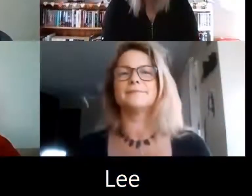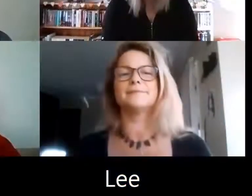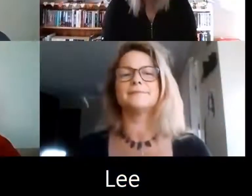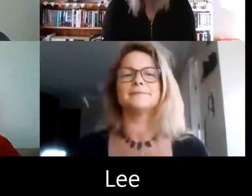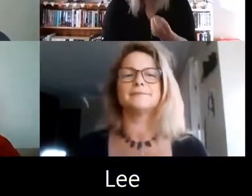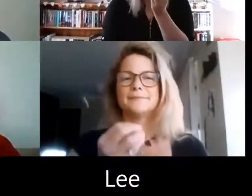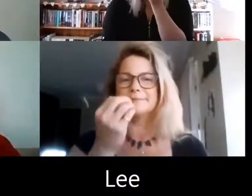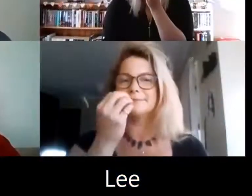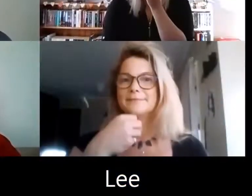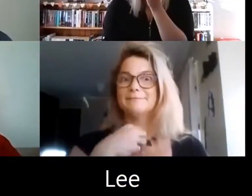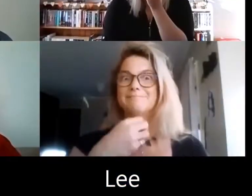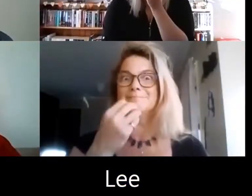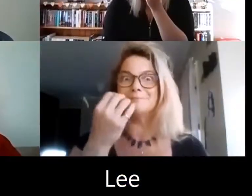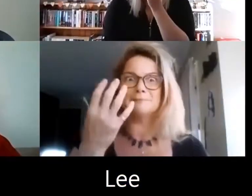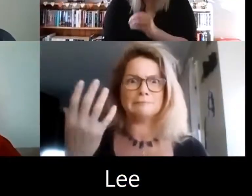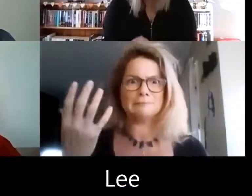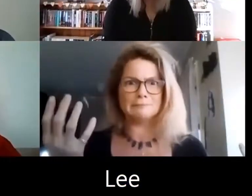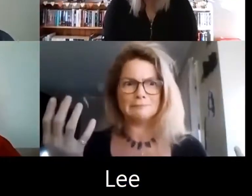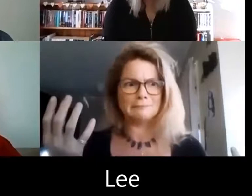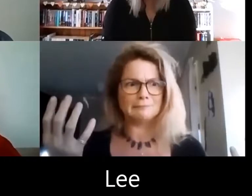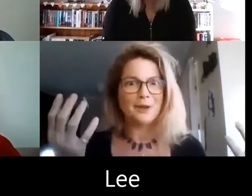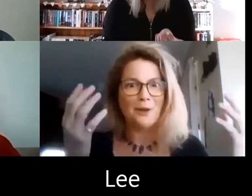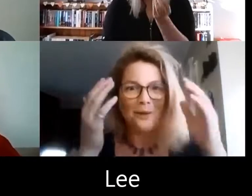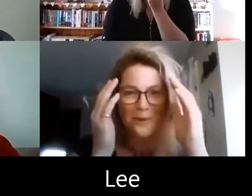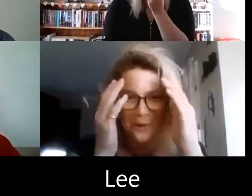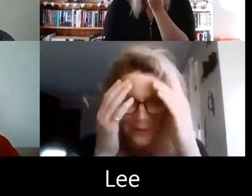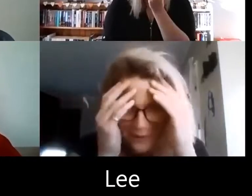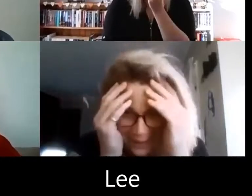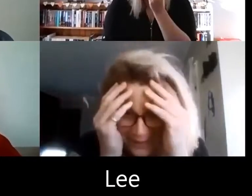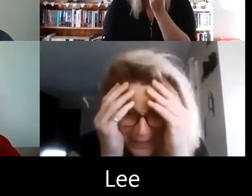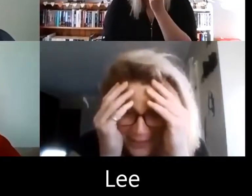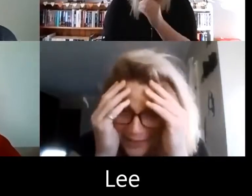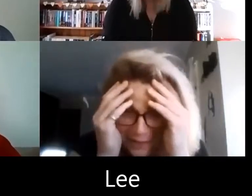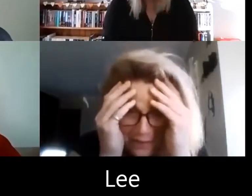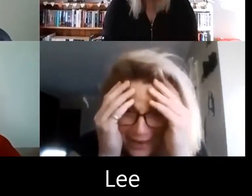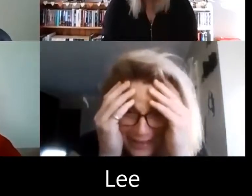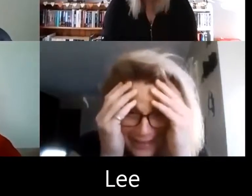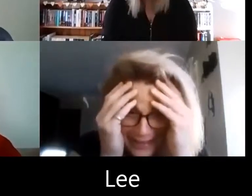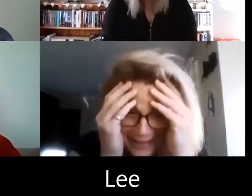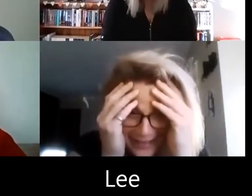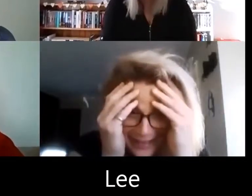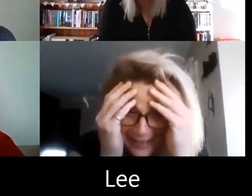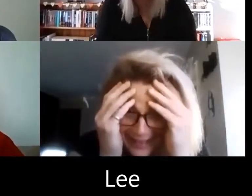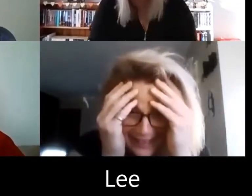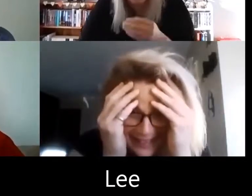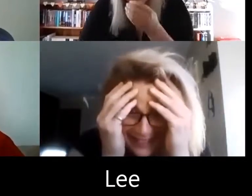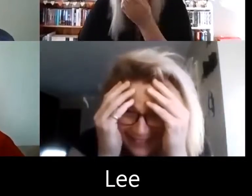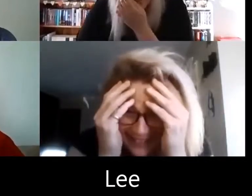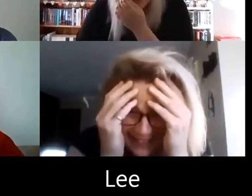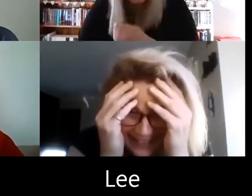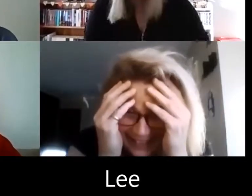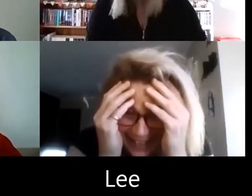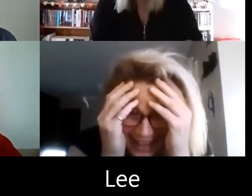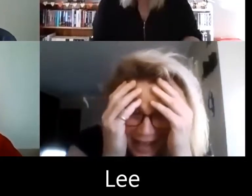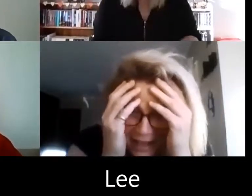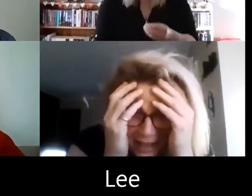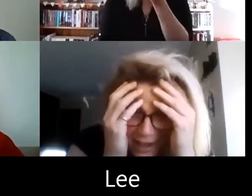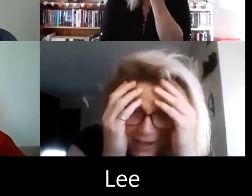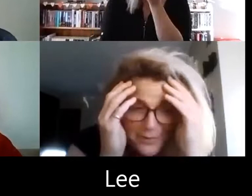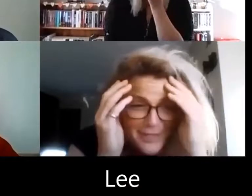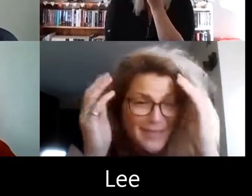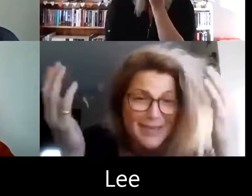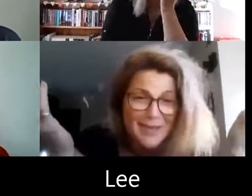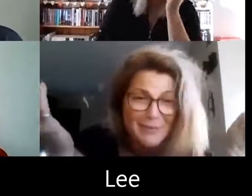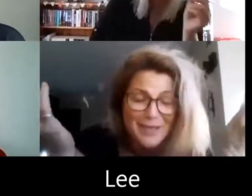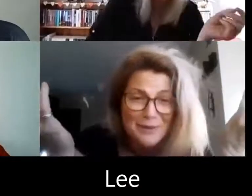We ask for drink like this. Where are we for drink like this. When we're hungry and need a snack. we ask